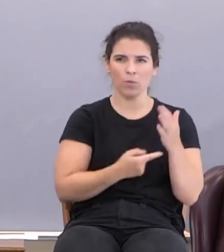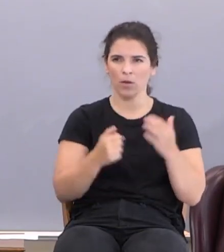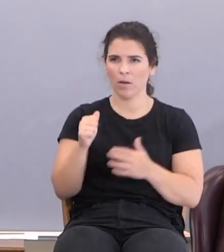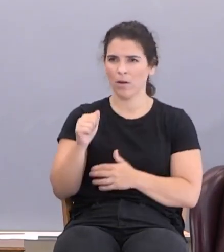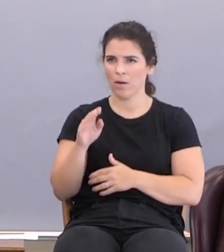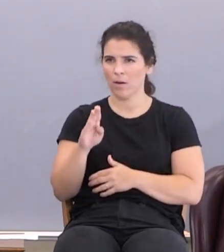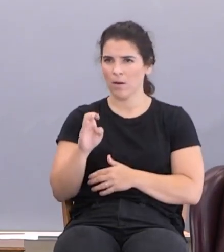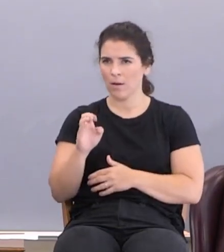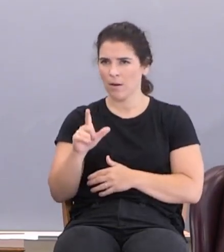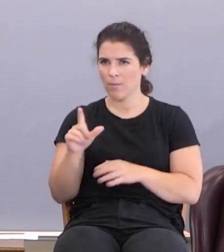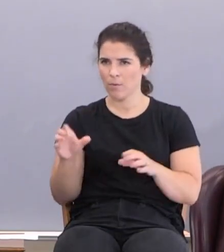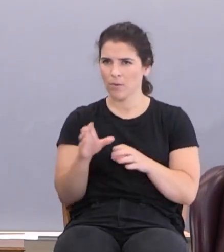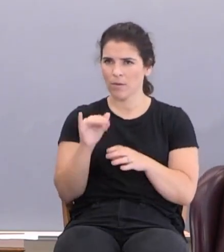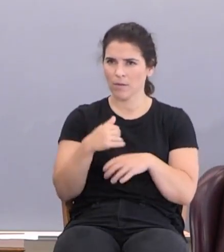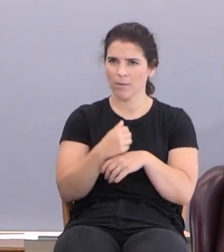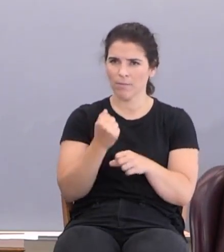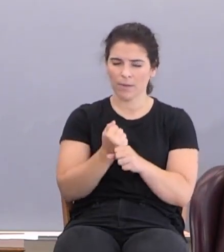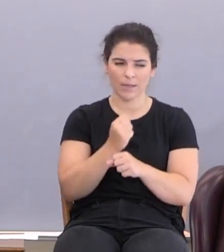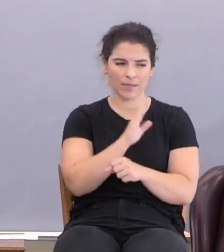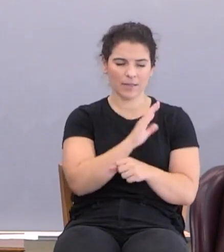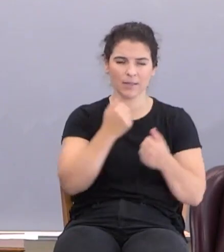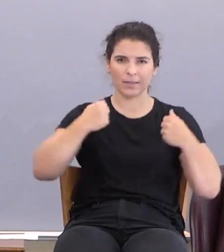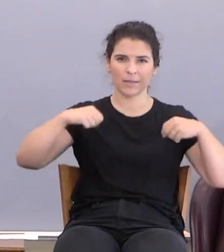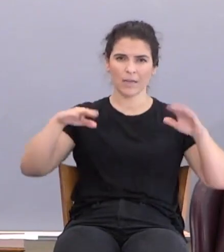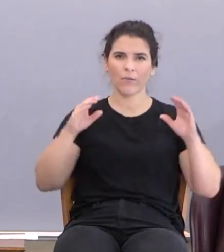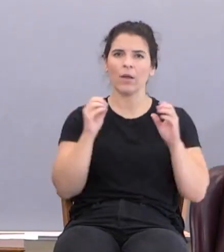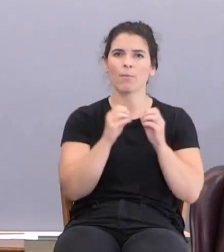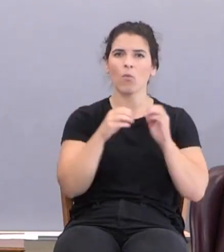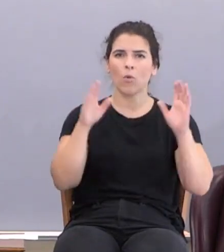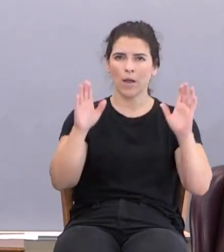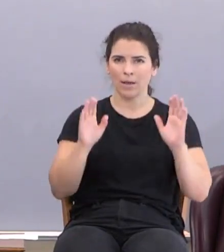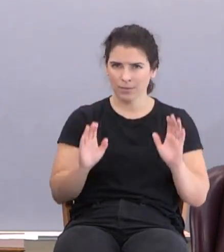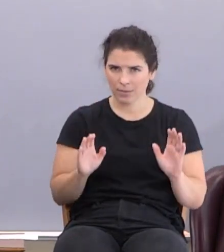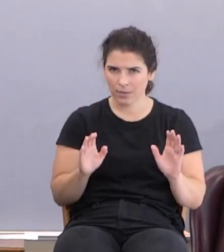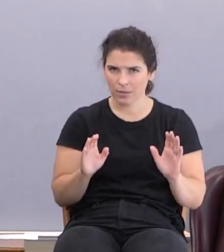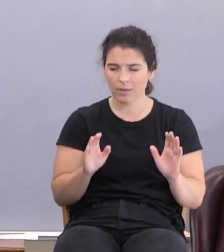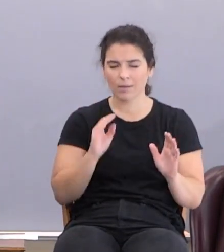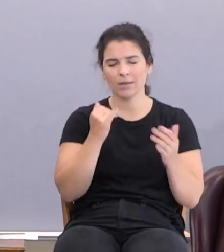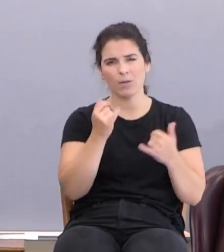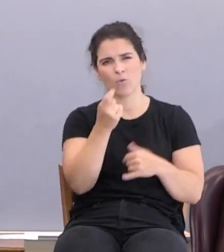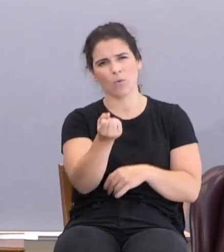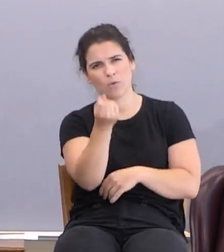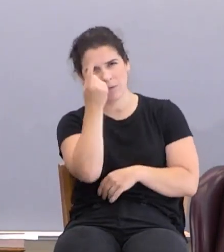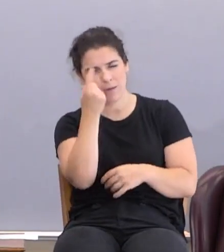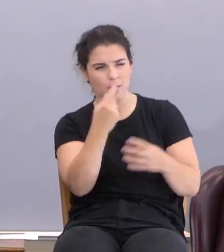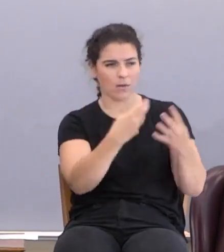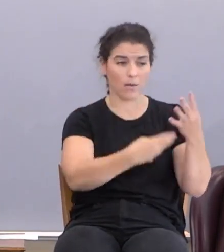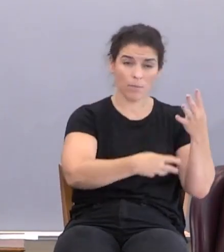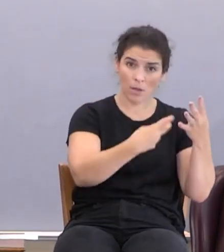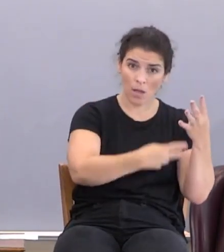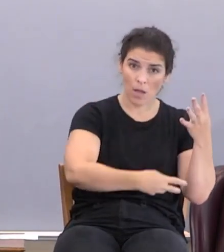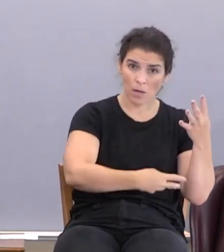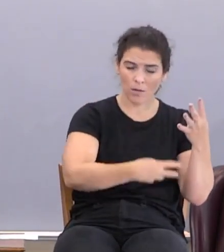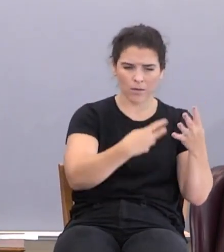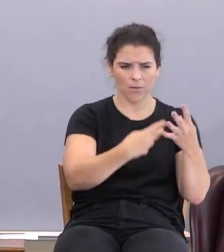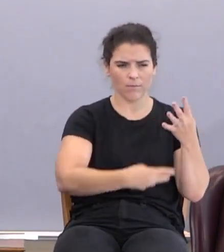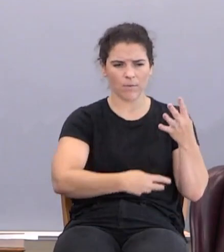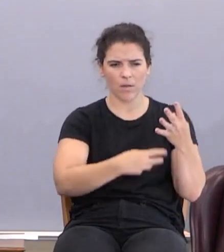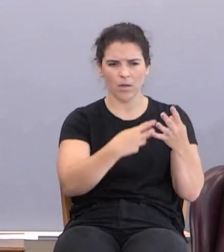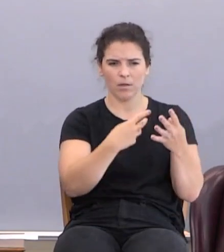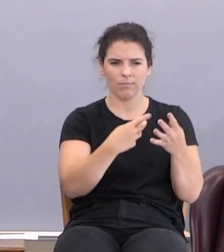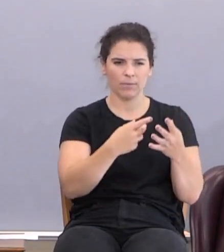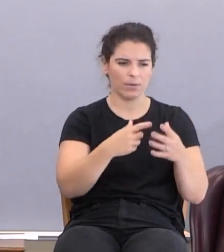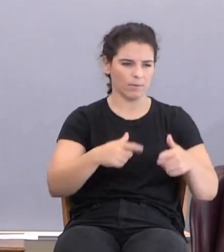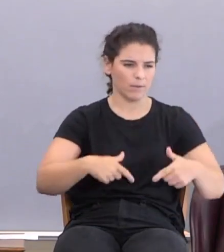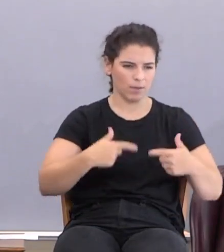that makes his sacrifice more excellent. Now, you understand it's the blood, and the blood's what's, you the